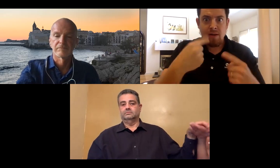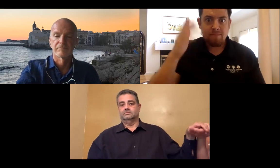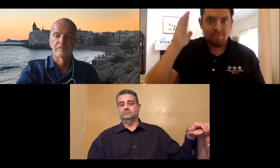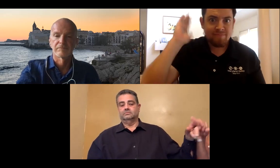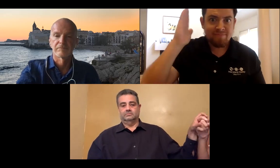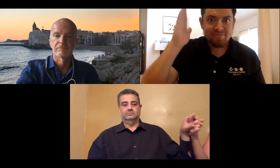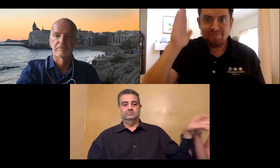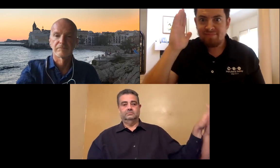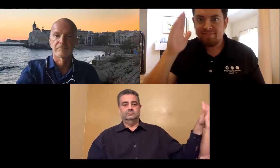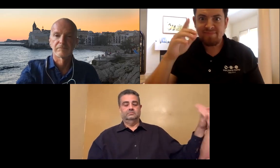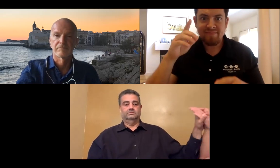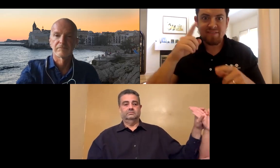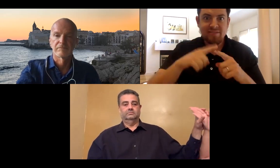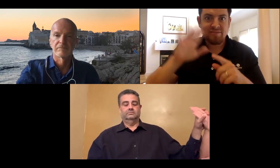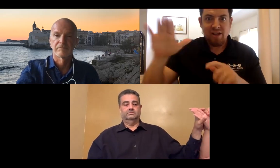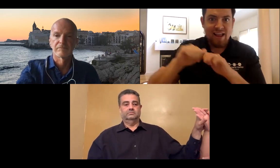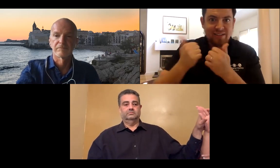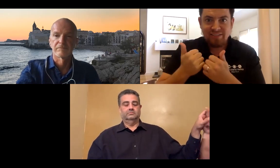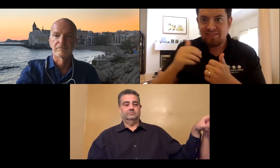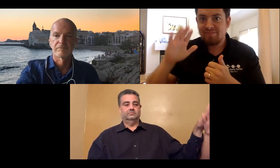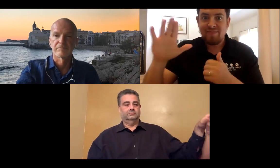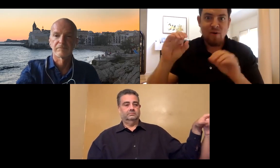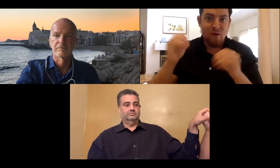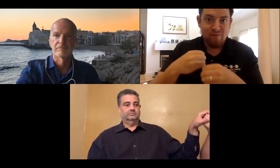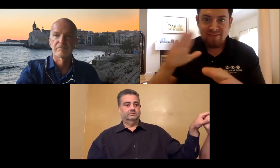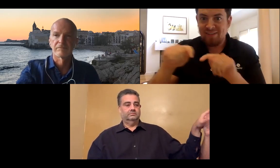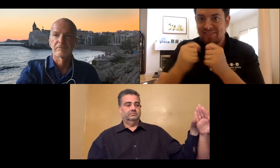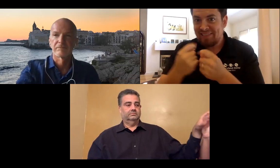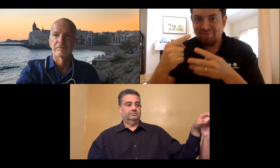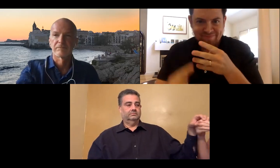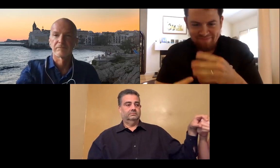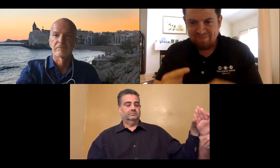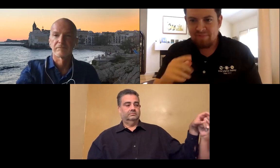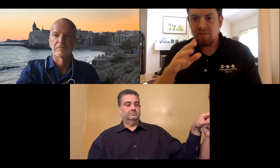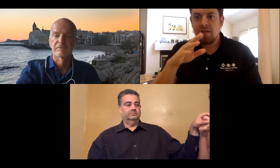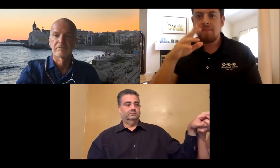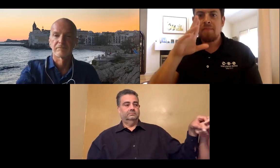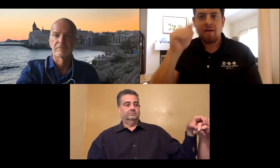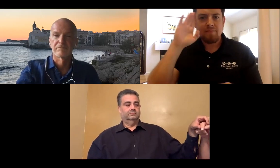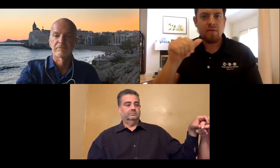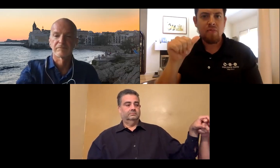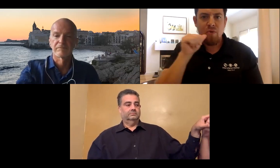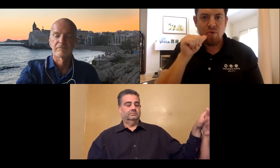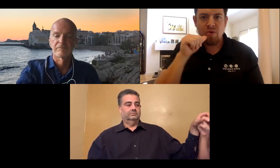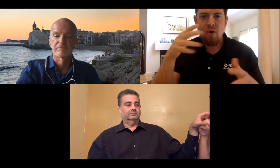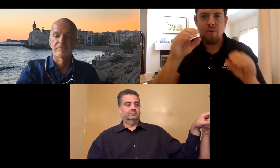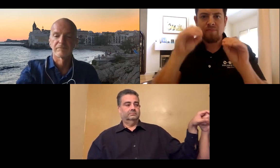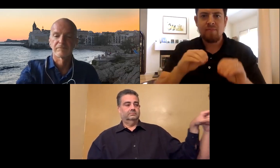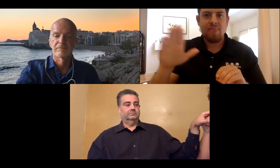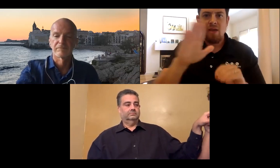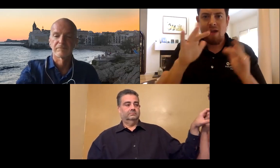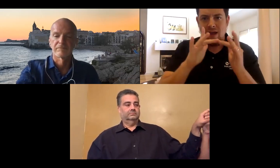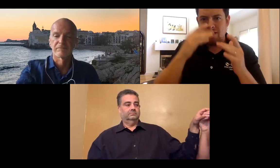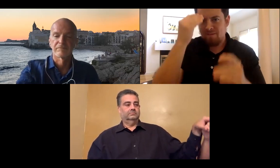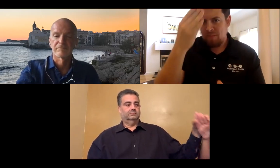There are three questions, and they are asking if you can come to present to their office